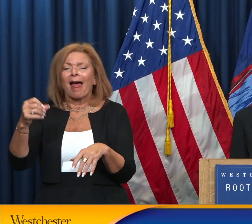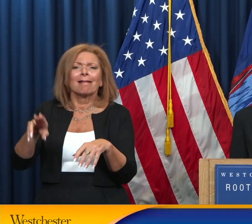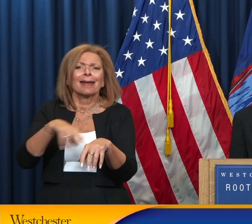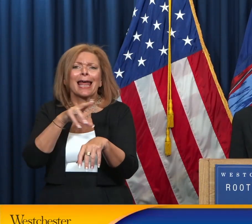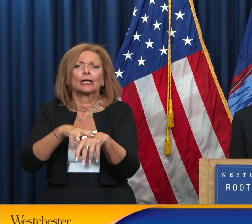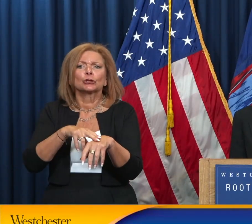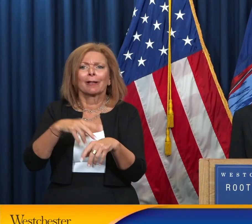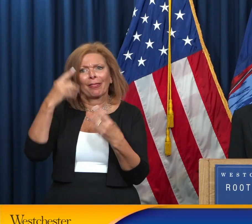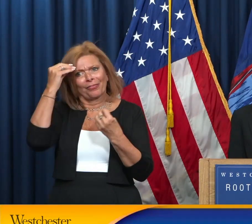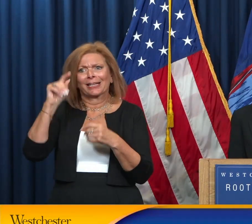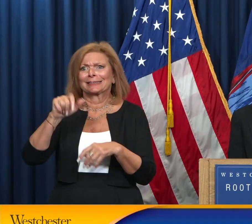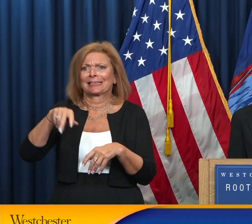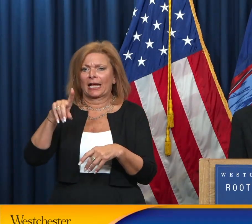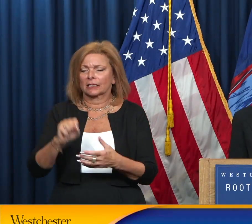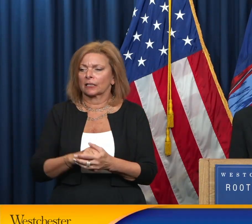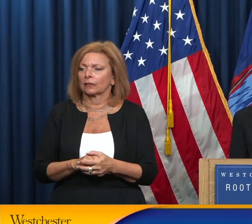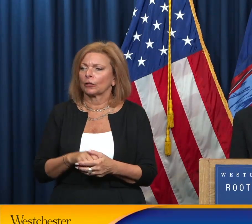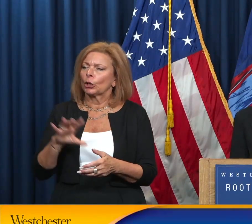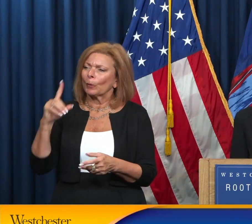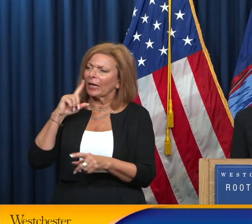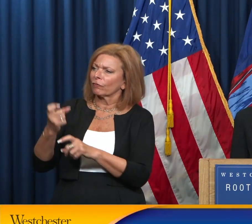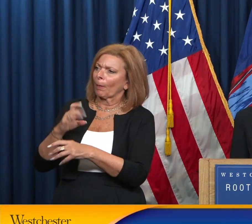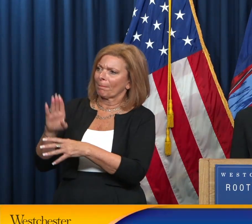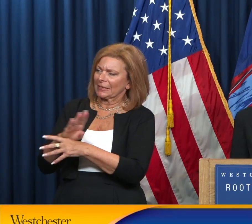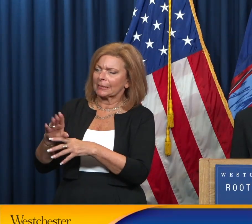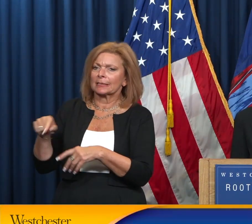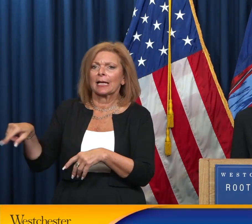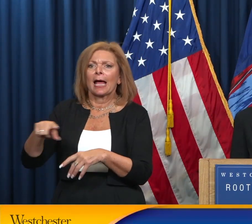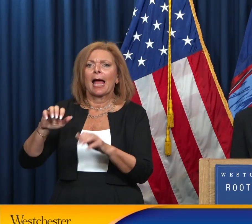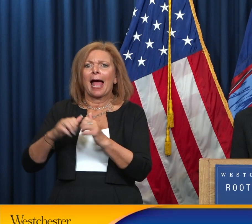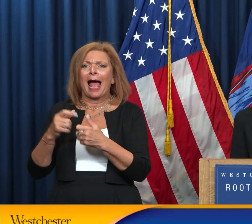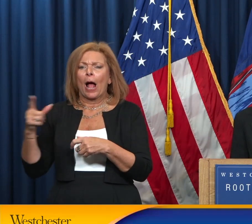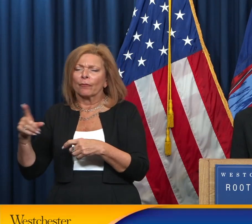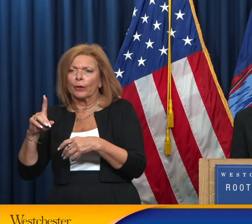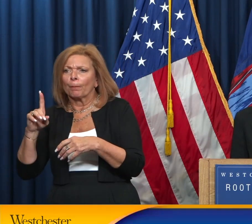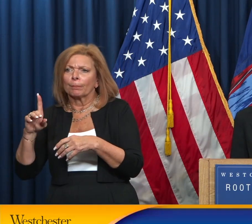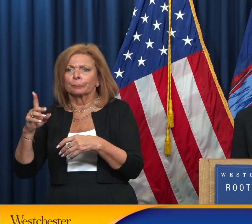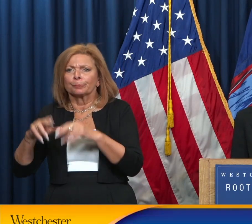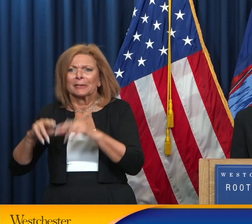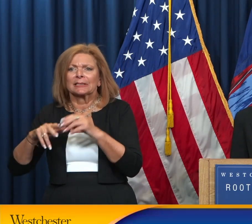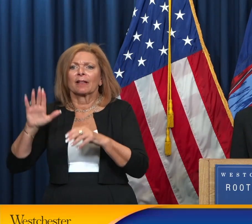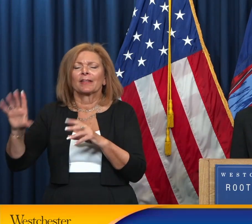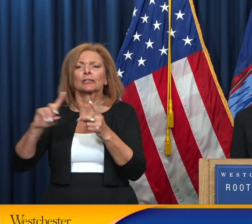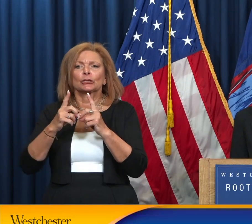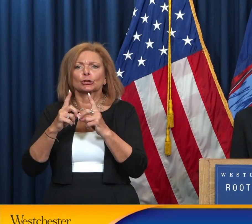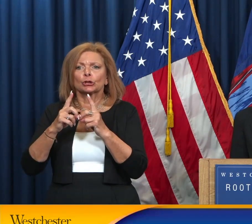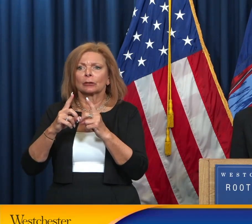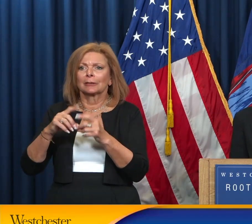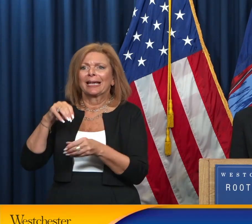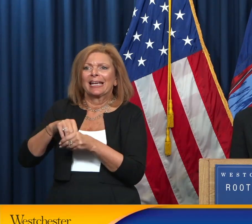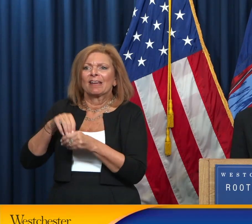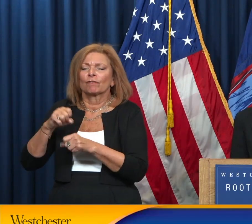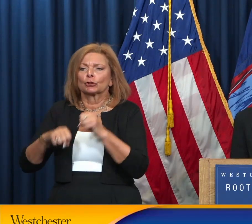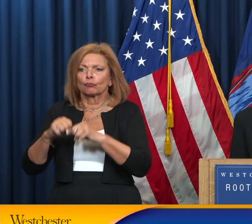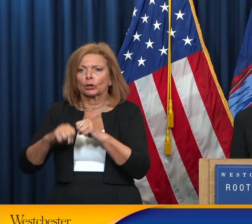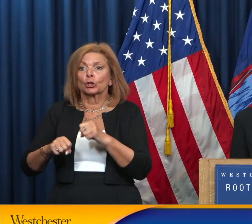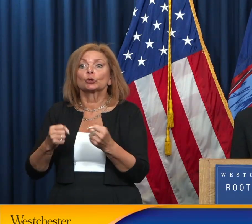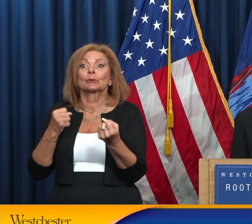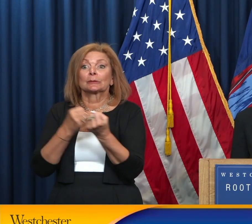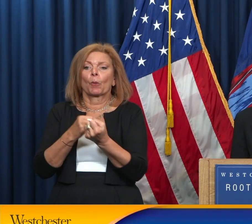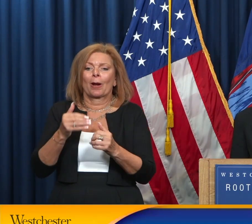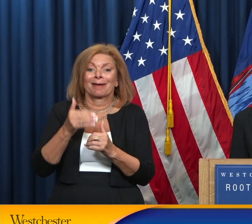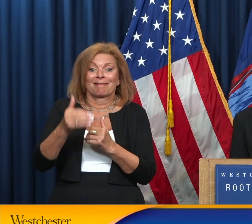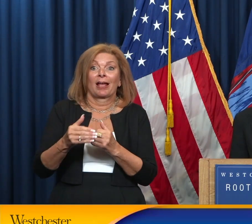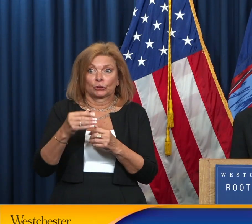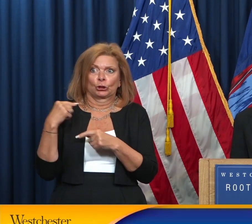will hear from businesses about how they are building out digital infrastructure to support next generation AI and